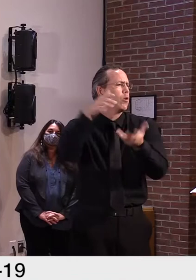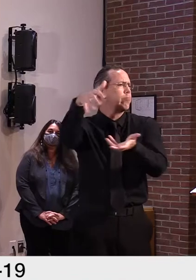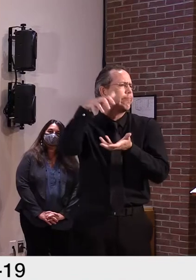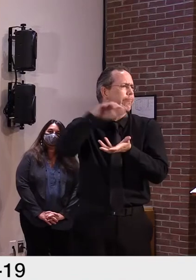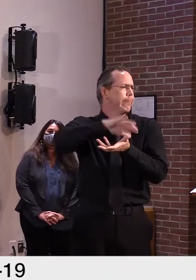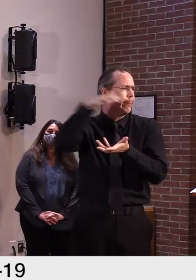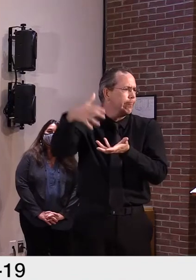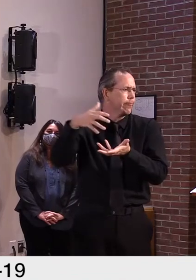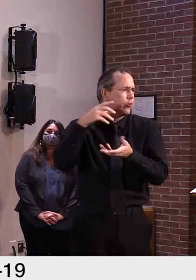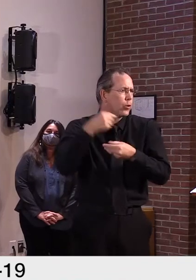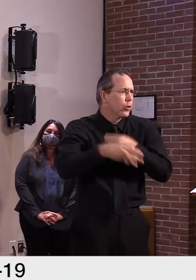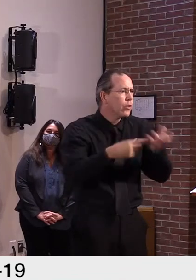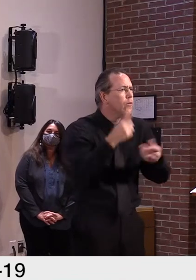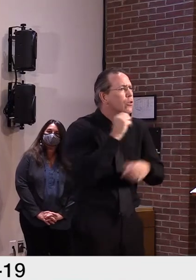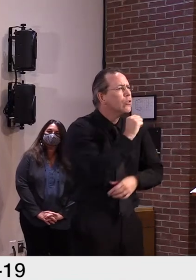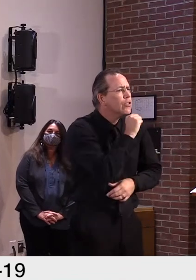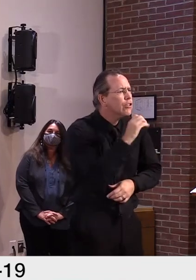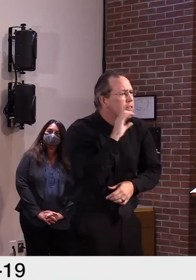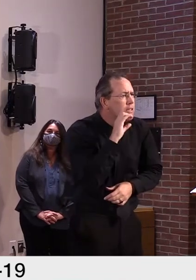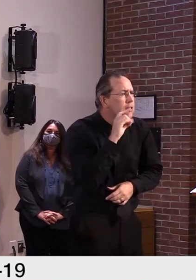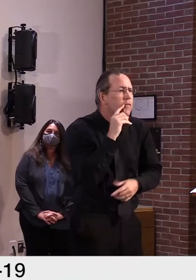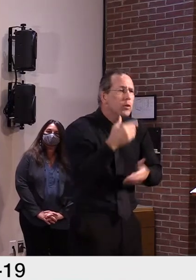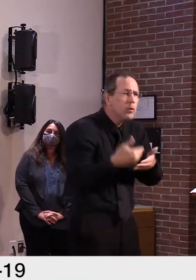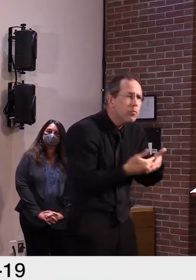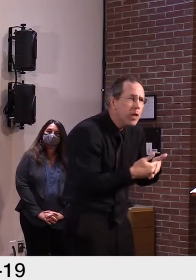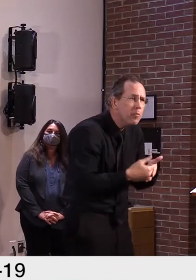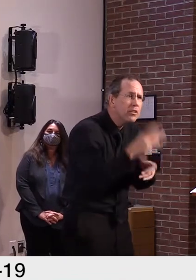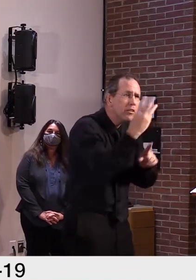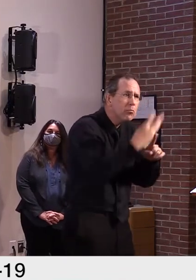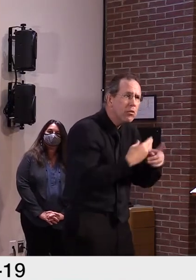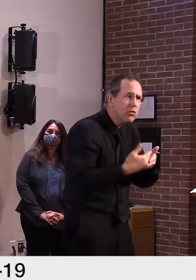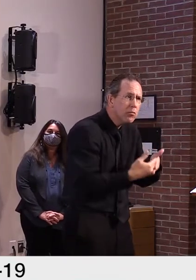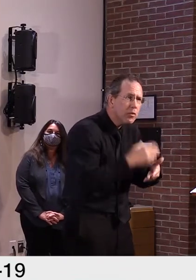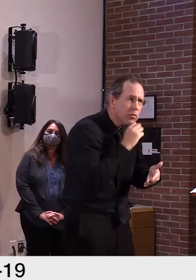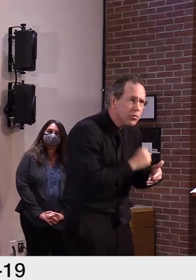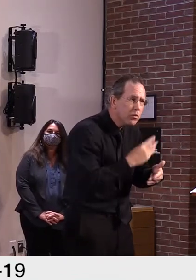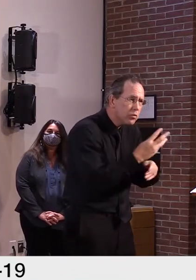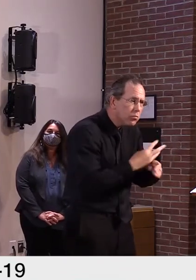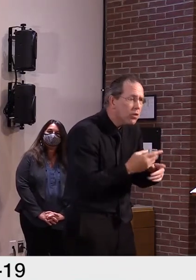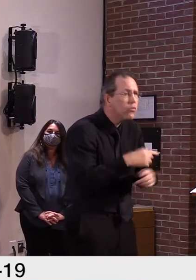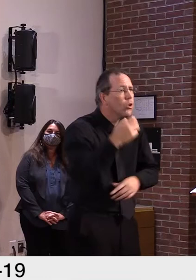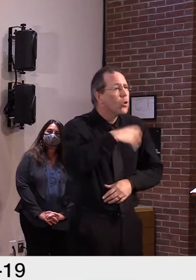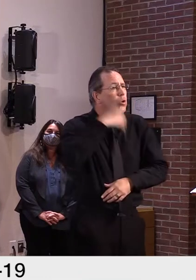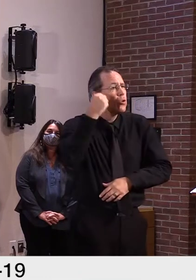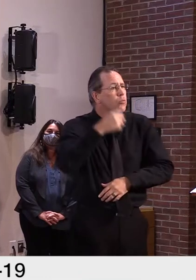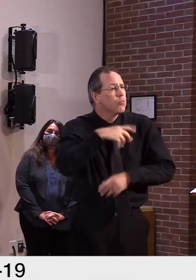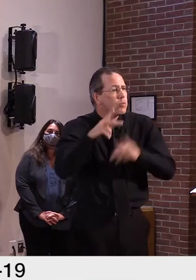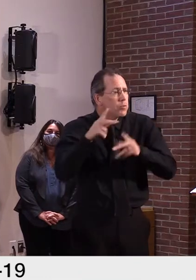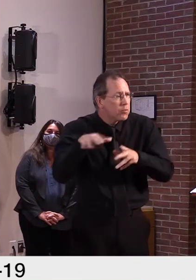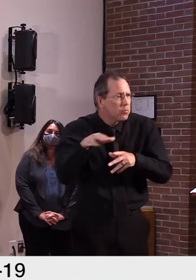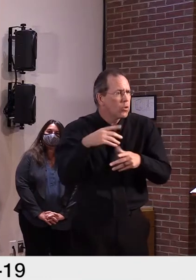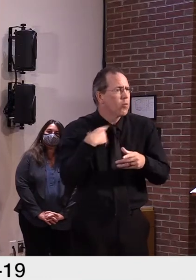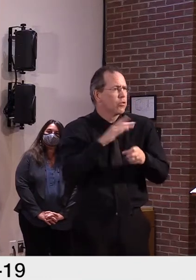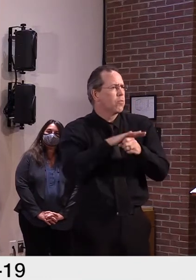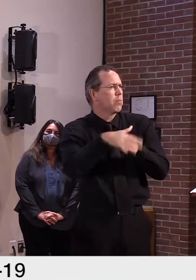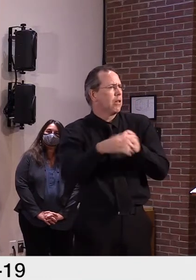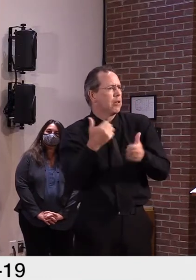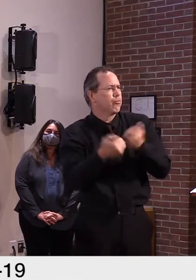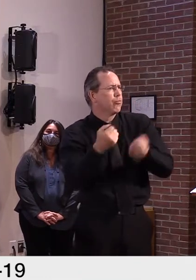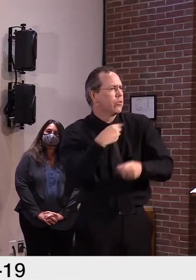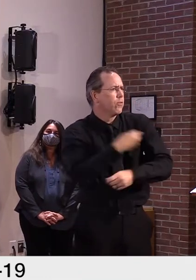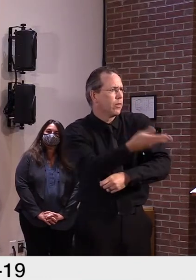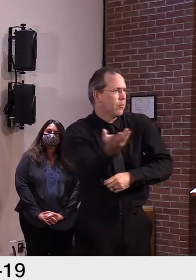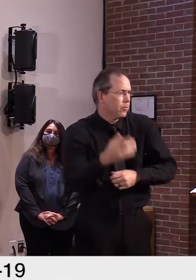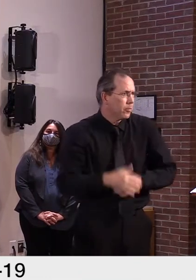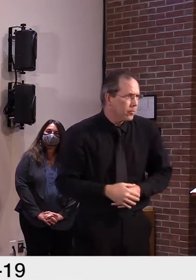to over 65, you have access to plenty of vaccine. And we're working closely with